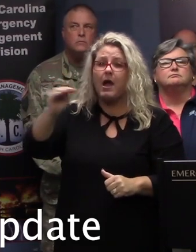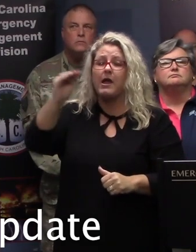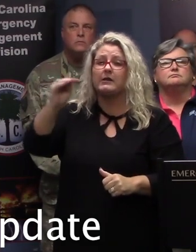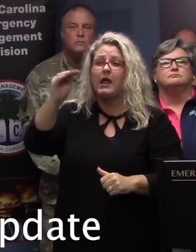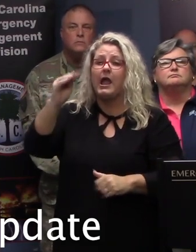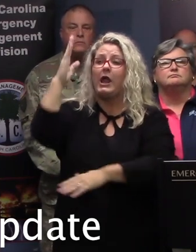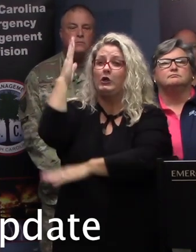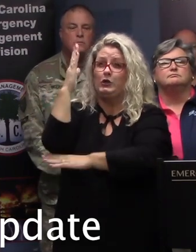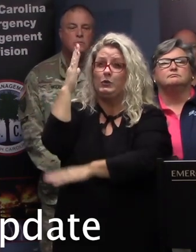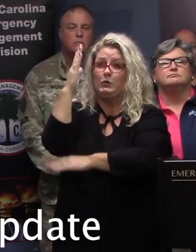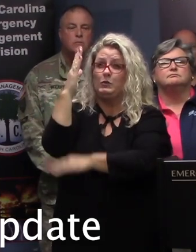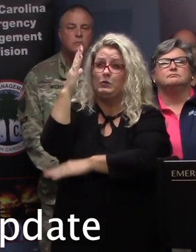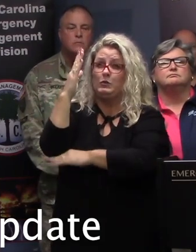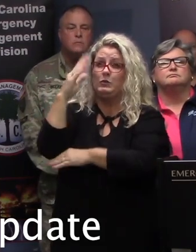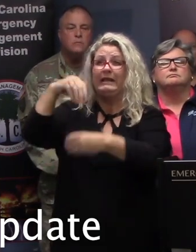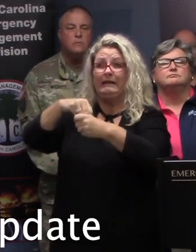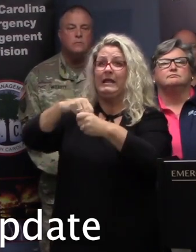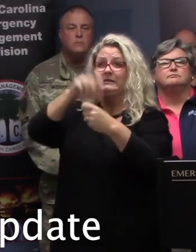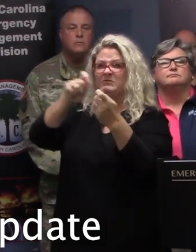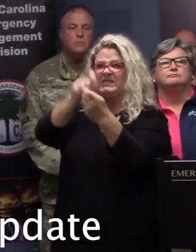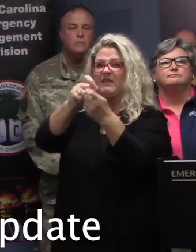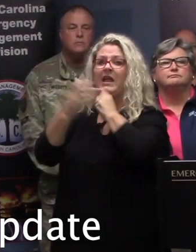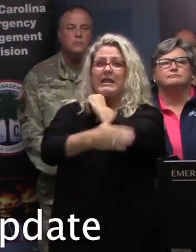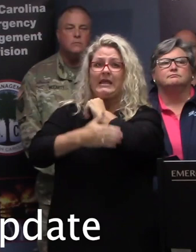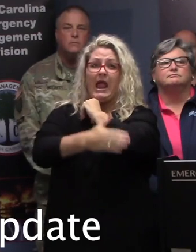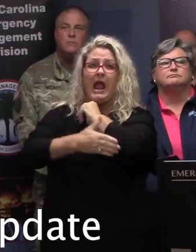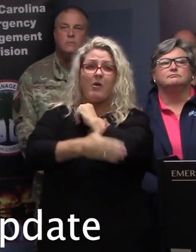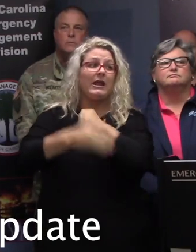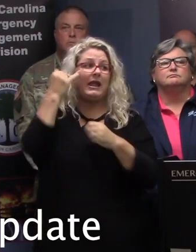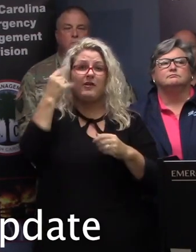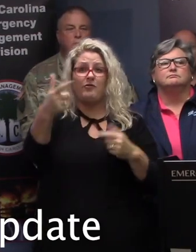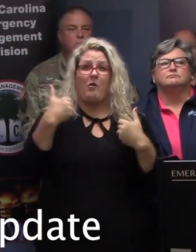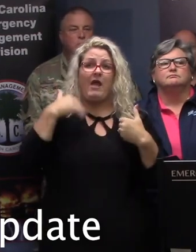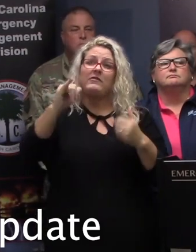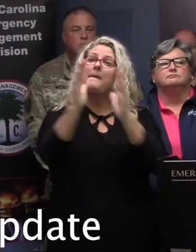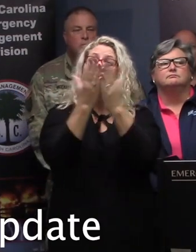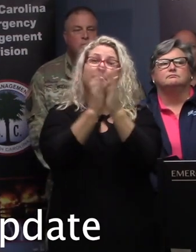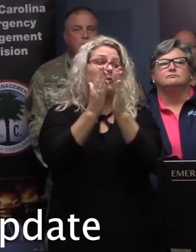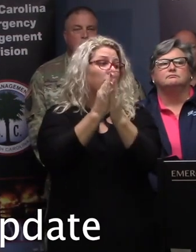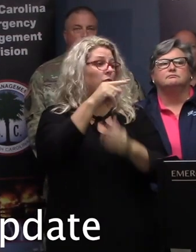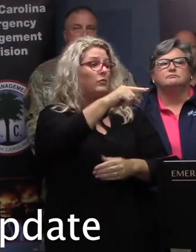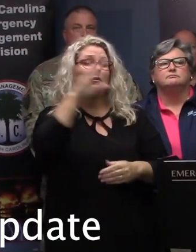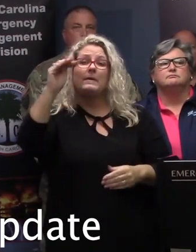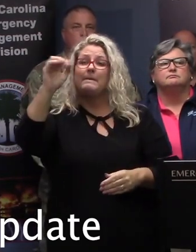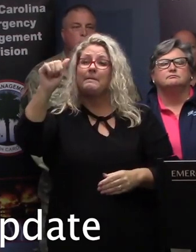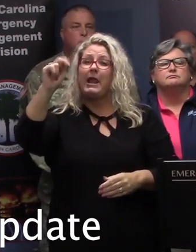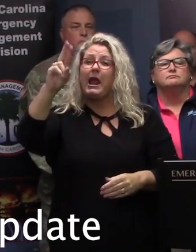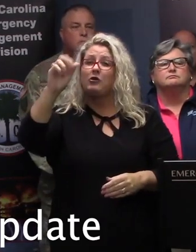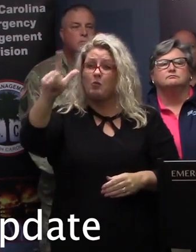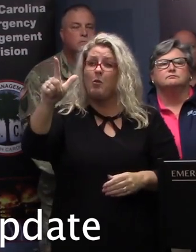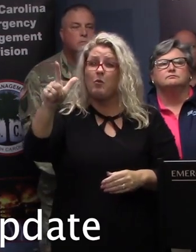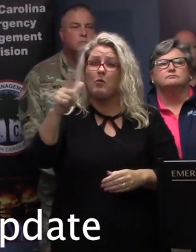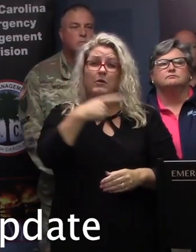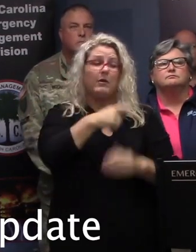zones in the following counties. And if you have your evacuation manual, your storm manual,